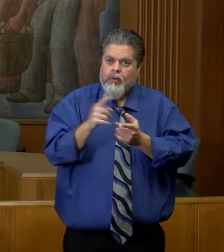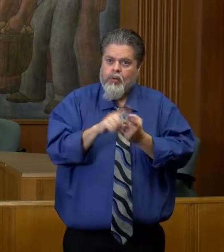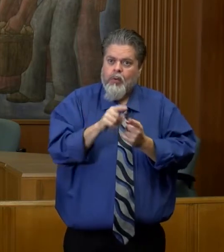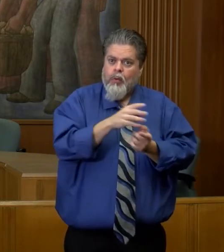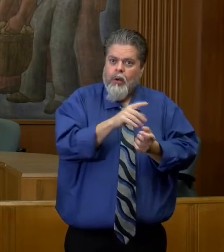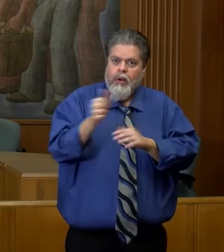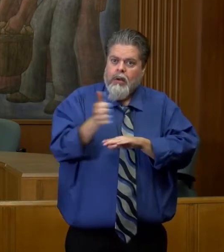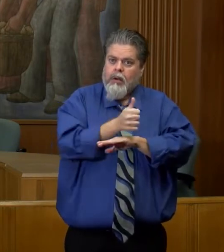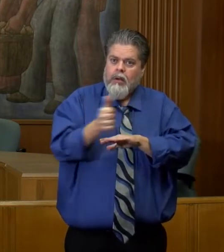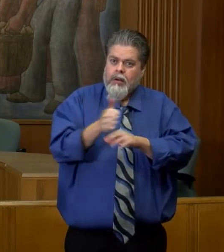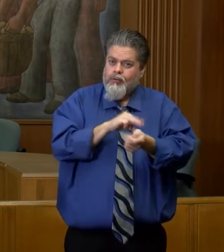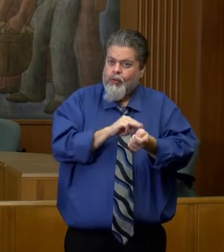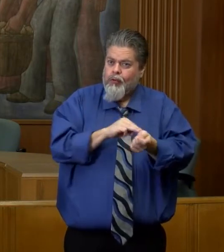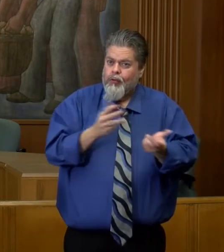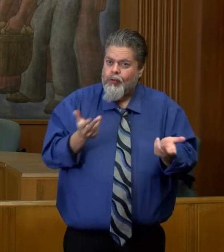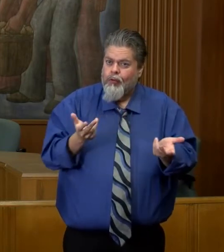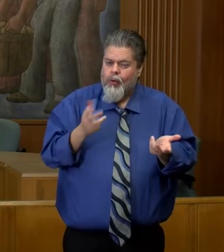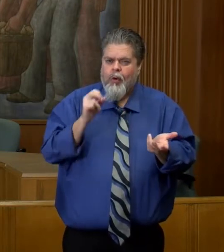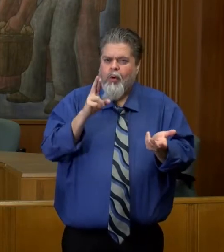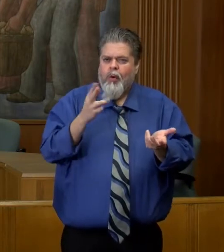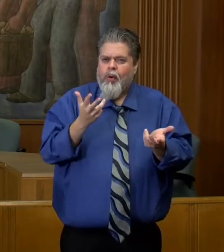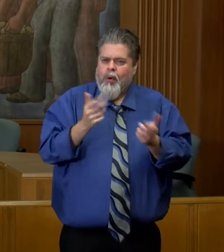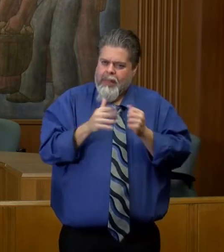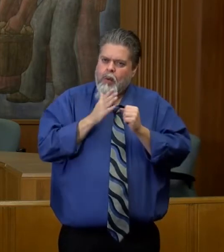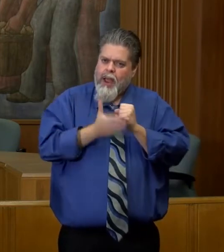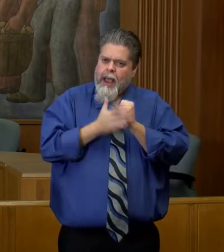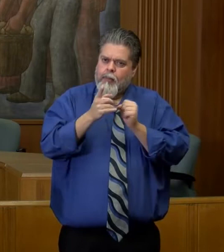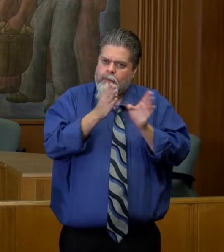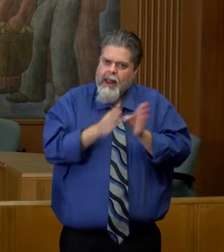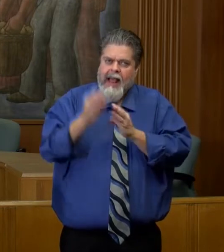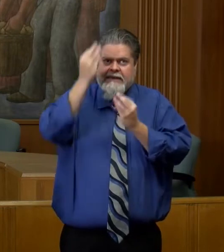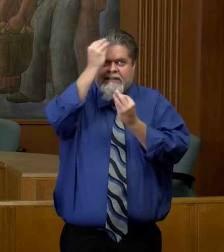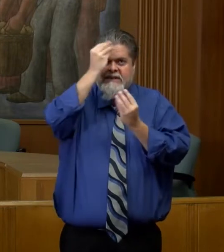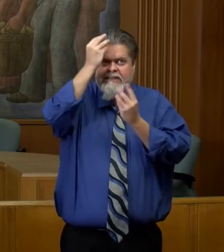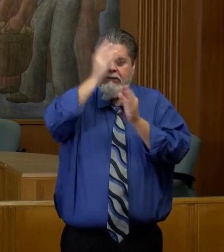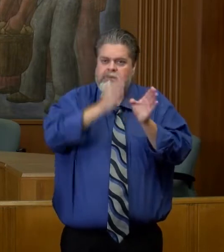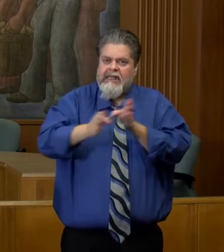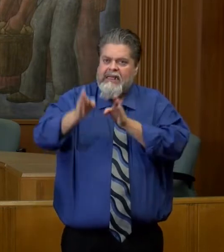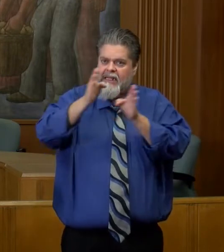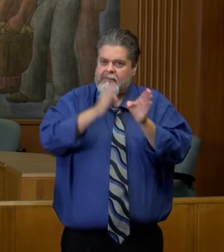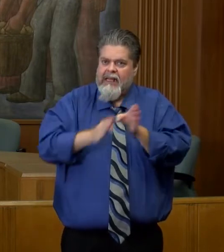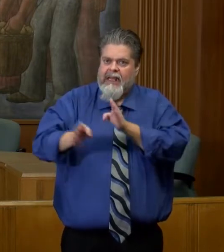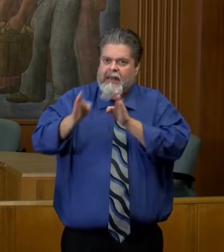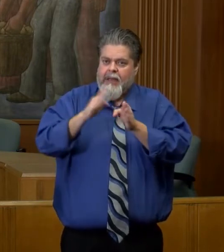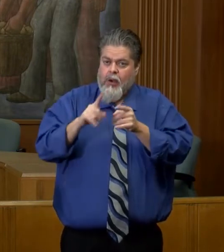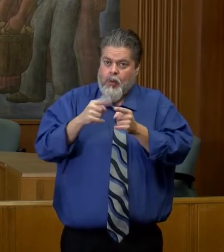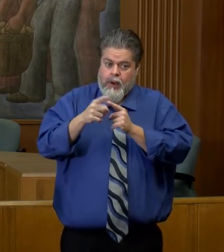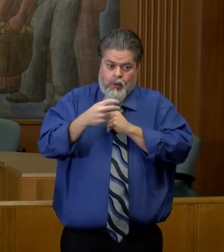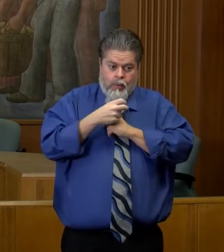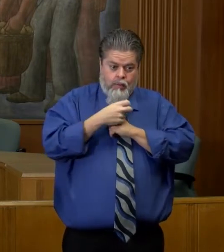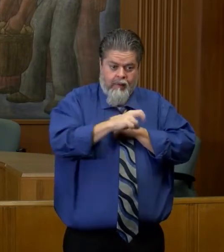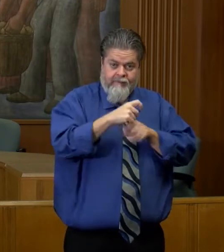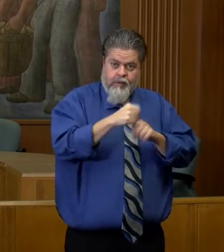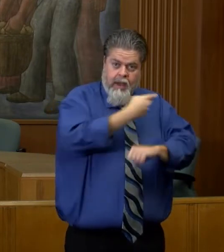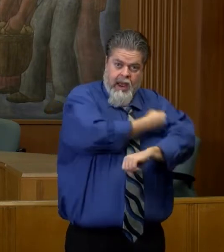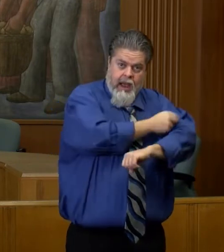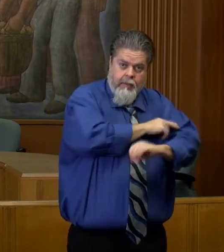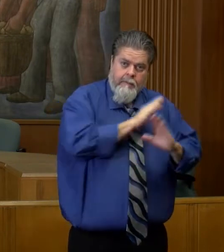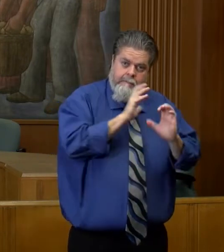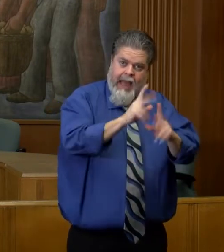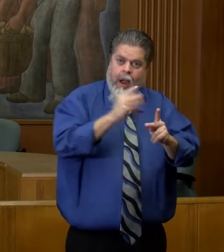And just things like that that can really help us as we transition patients from the hospital to the home care setting.